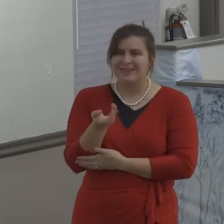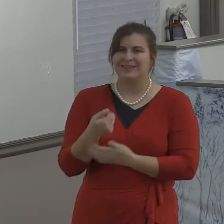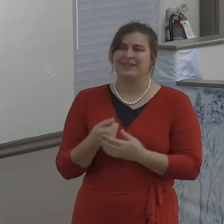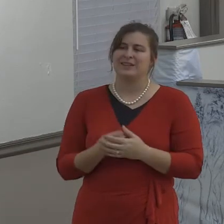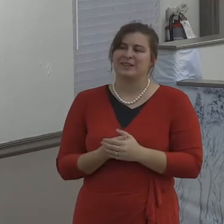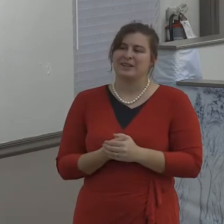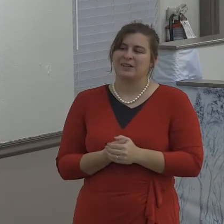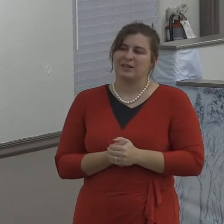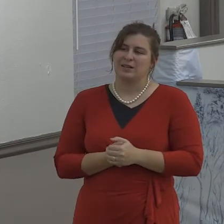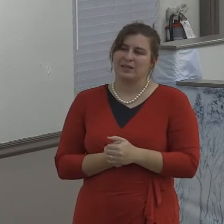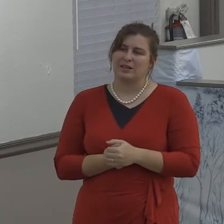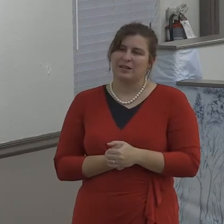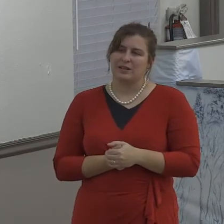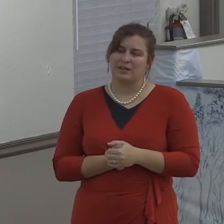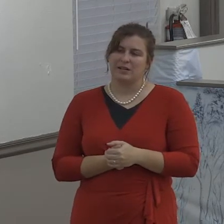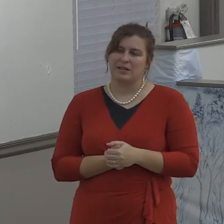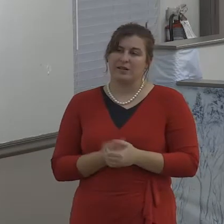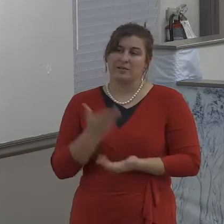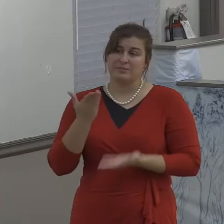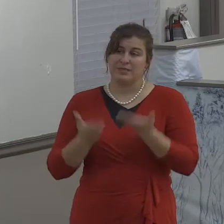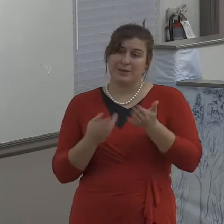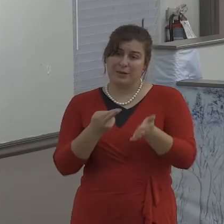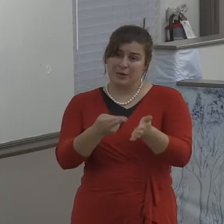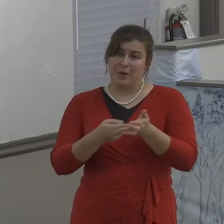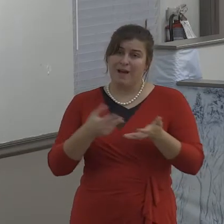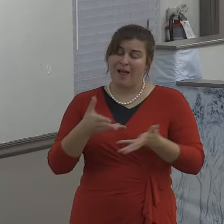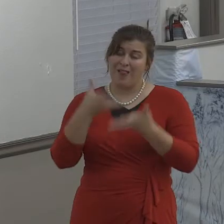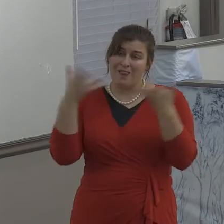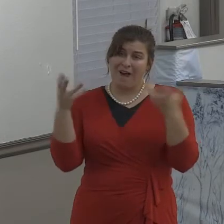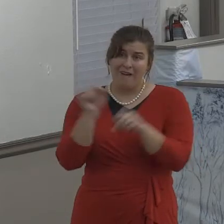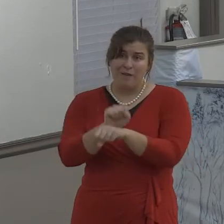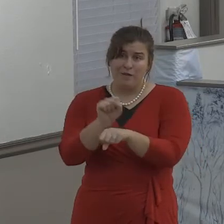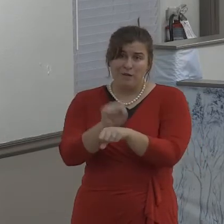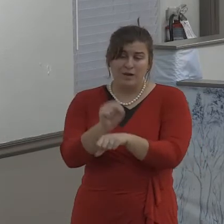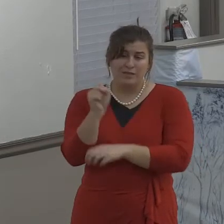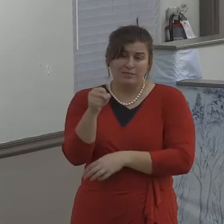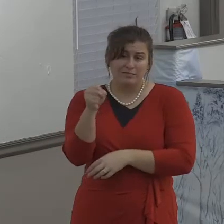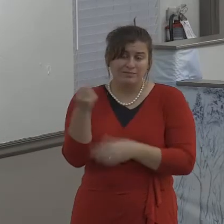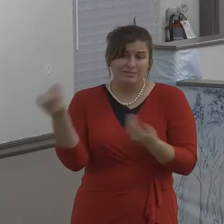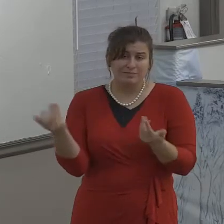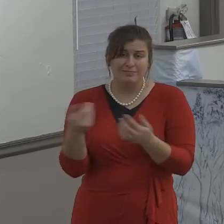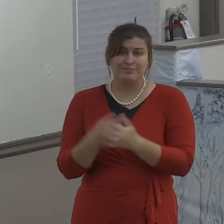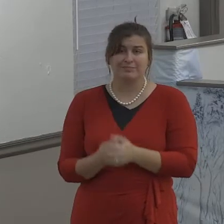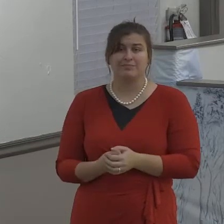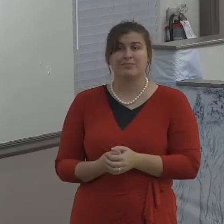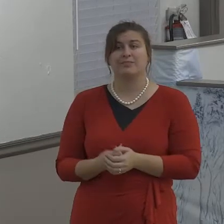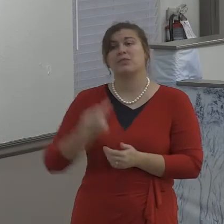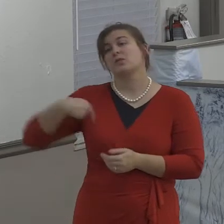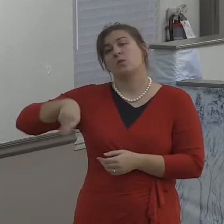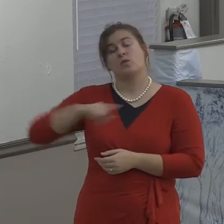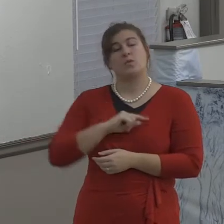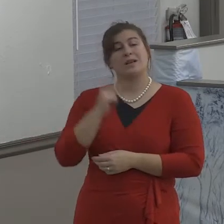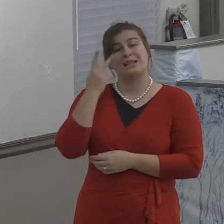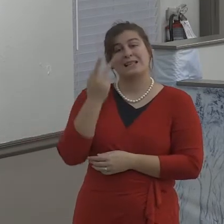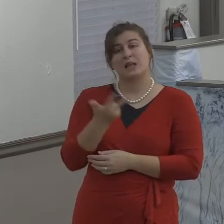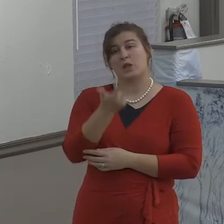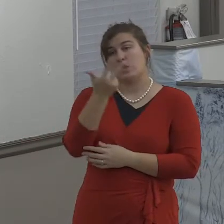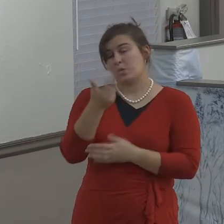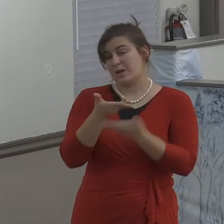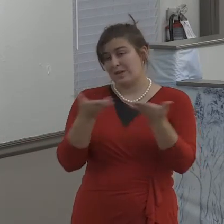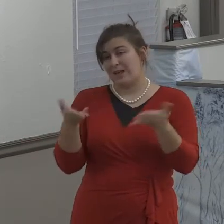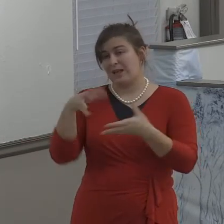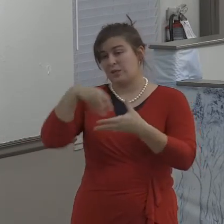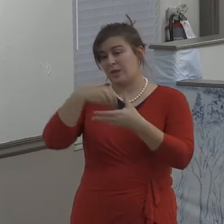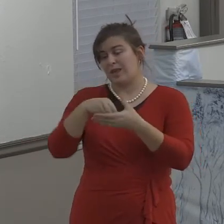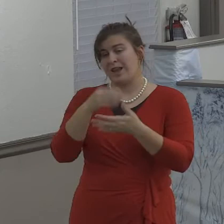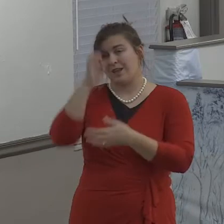know, I have a smile on my face as opposed to some kind of